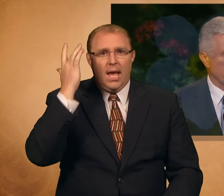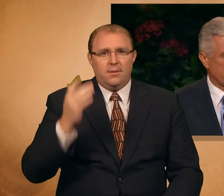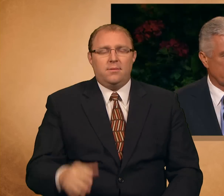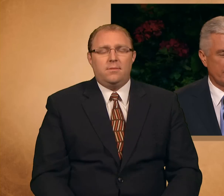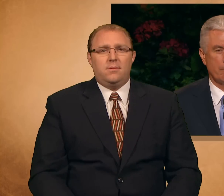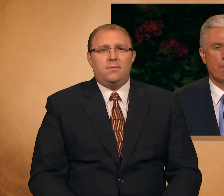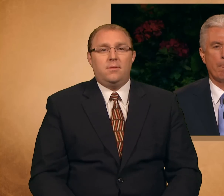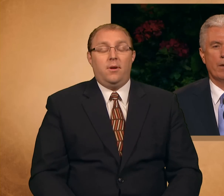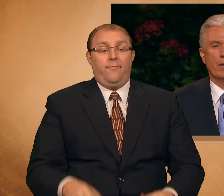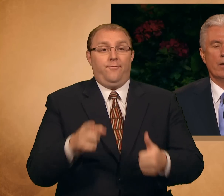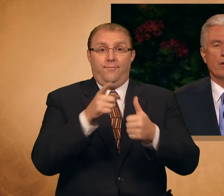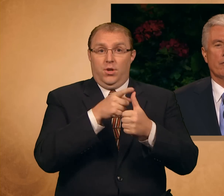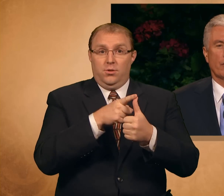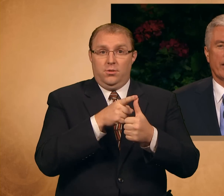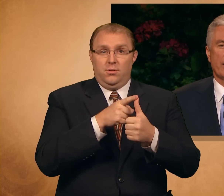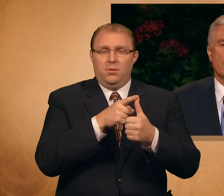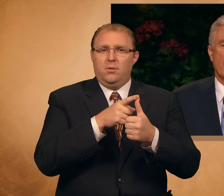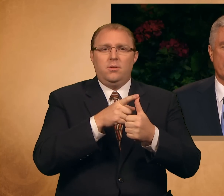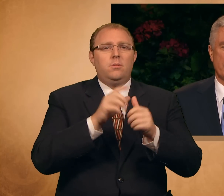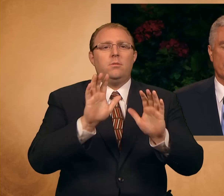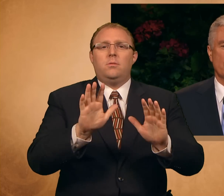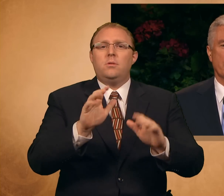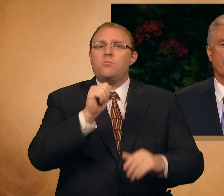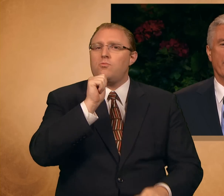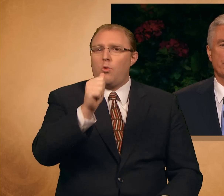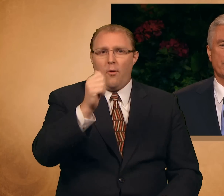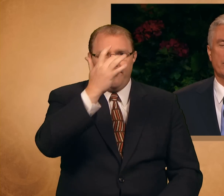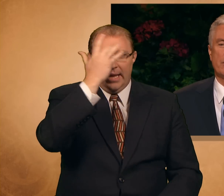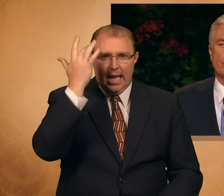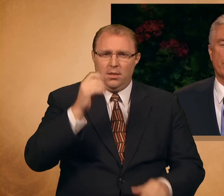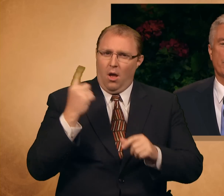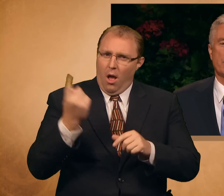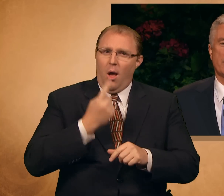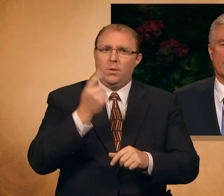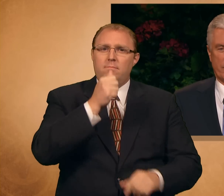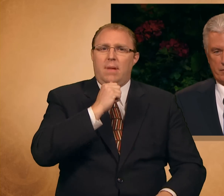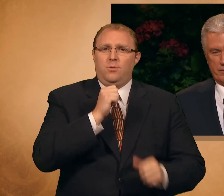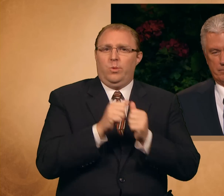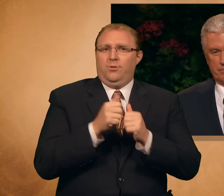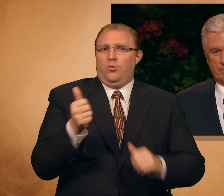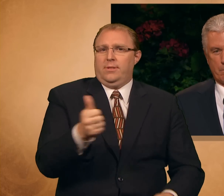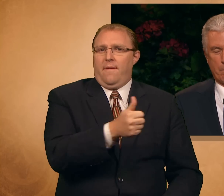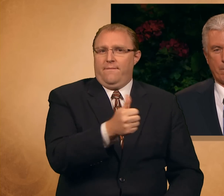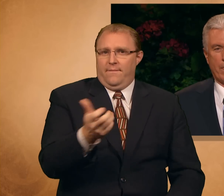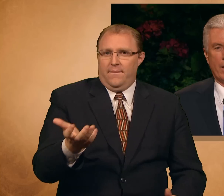First, forget not to be patient with yourself.